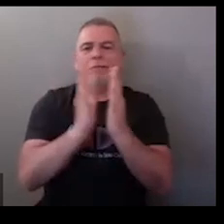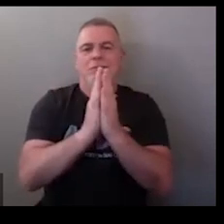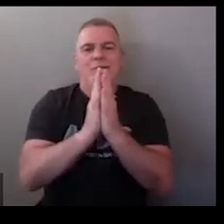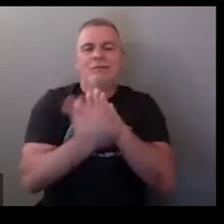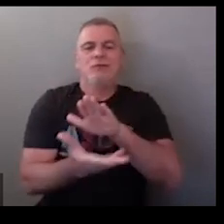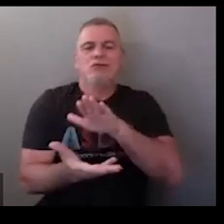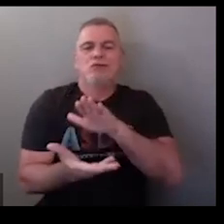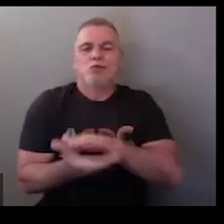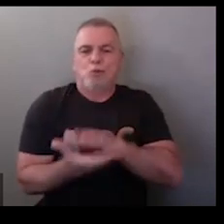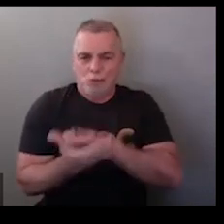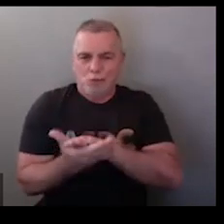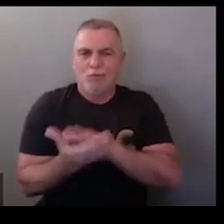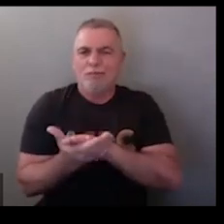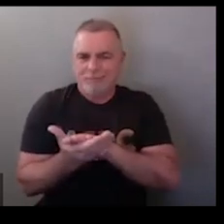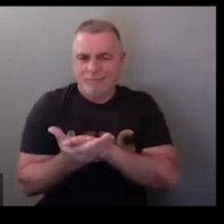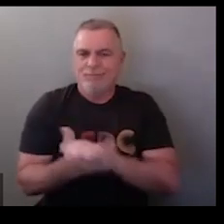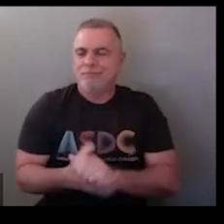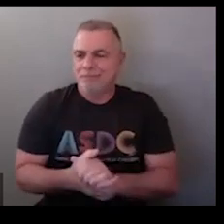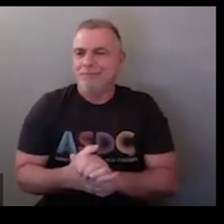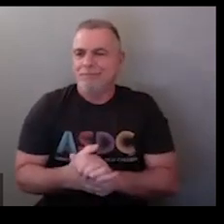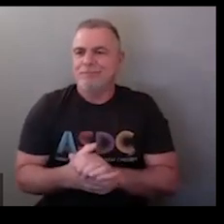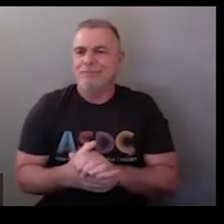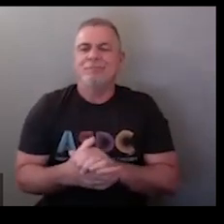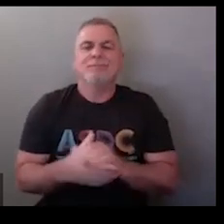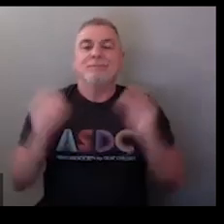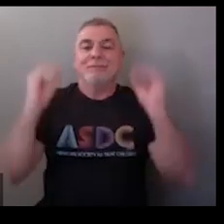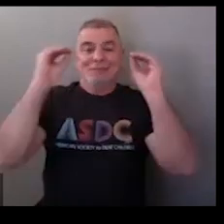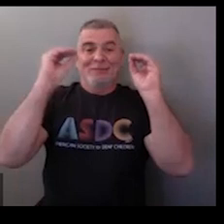okay make sure that your palm orientation is up and down